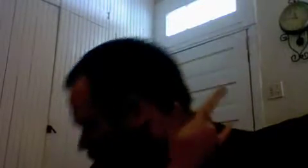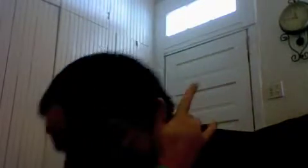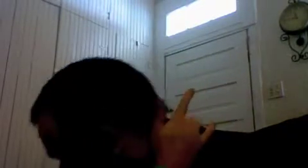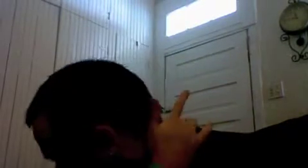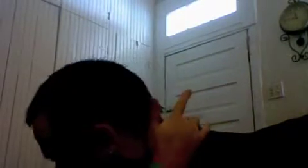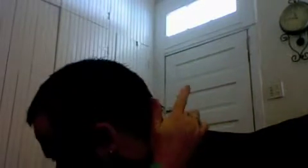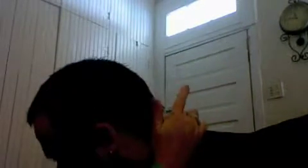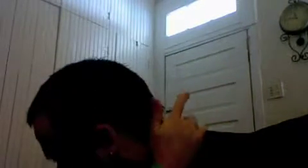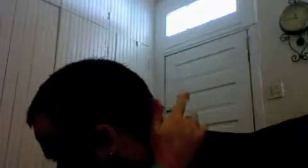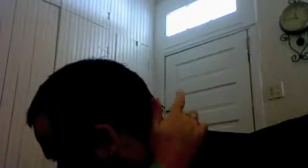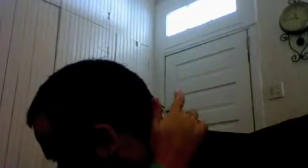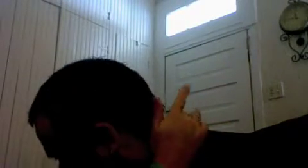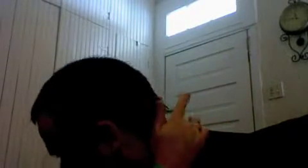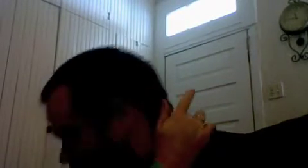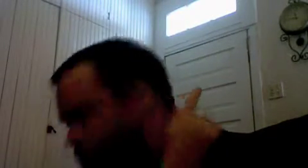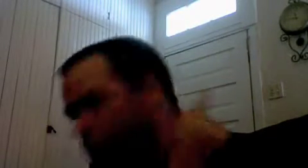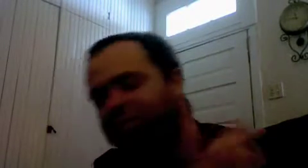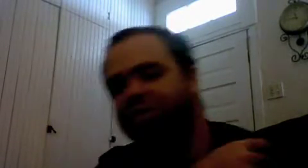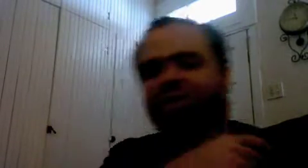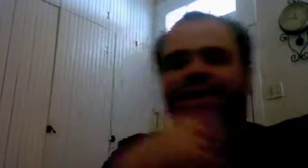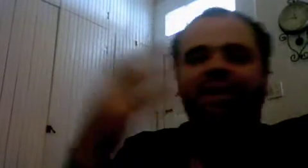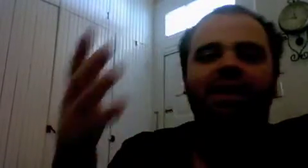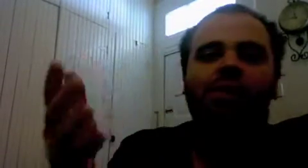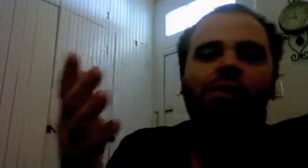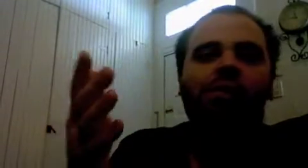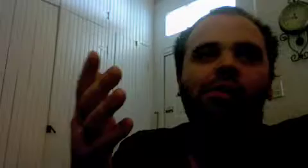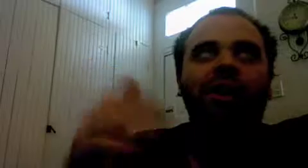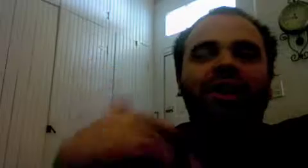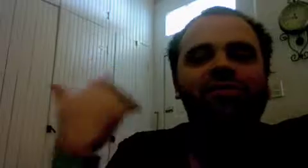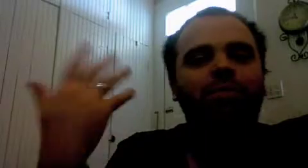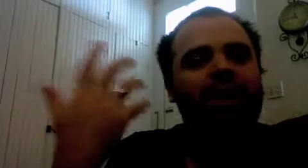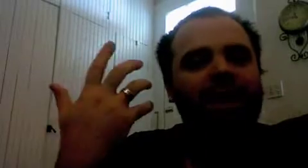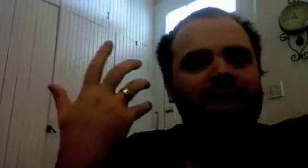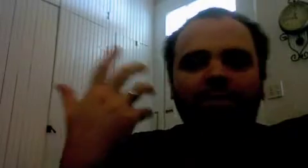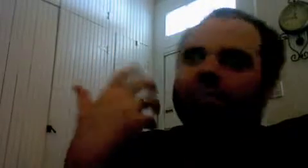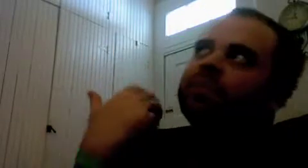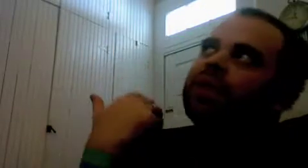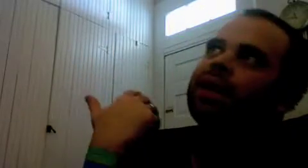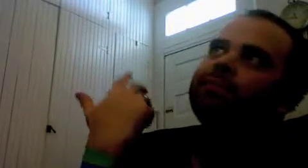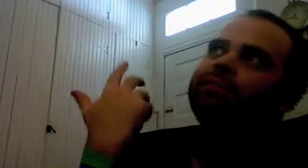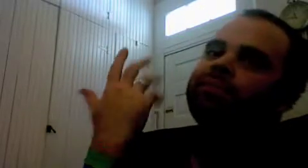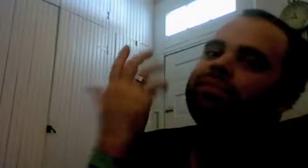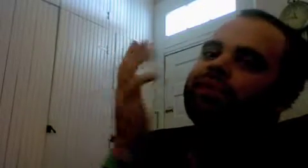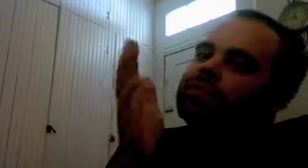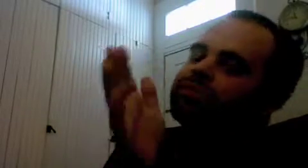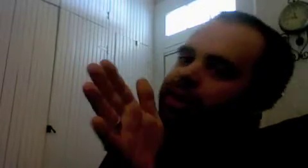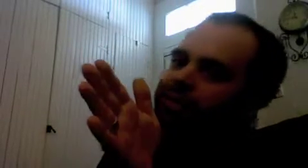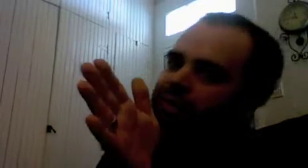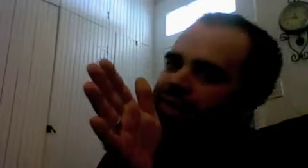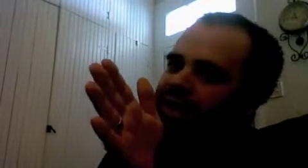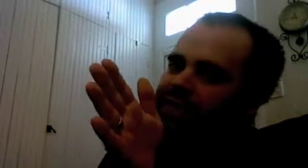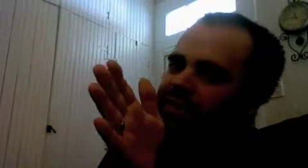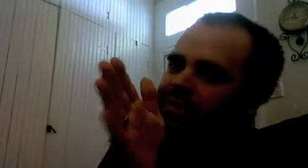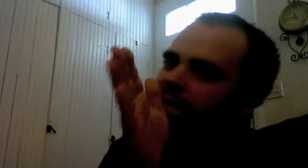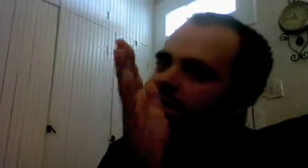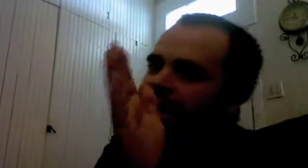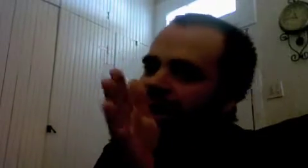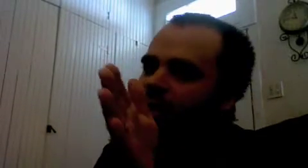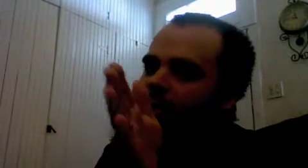to what degree in some way I'm I'm I'm split between the idea of whether or not Hegel